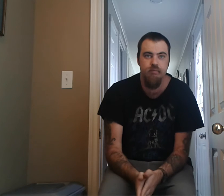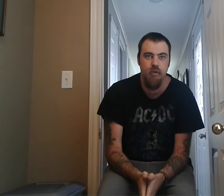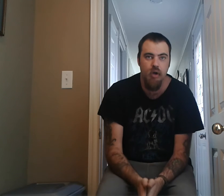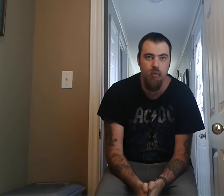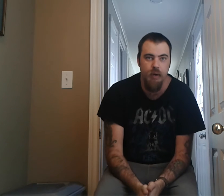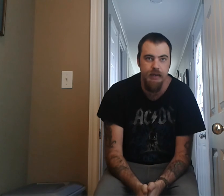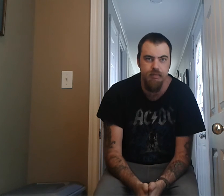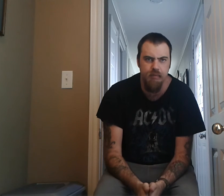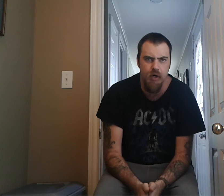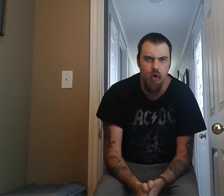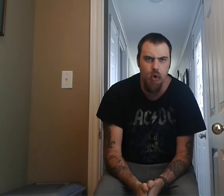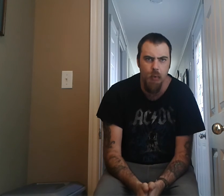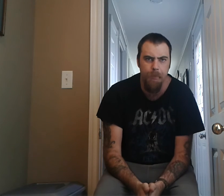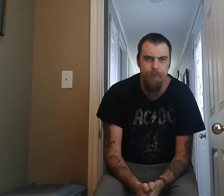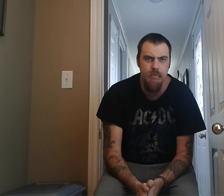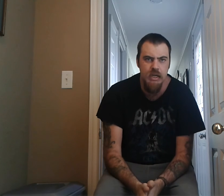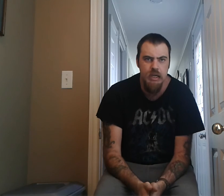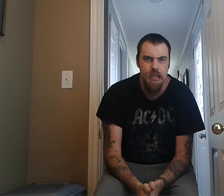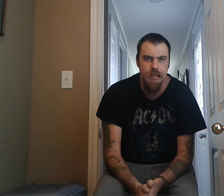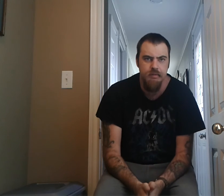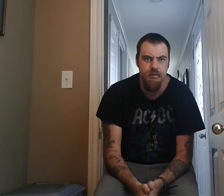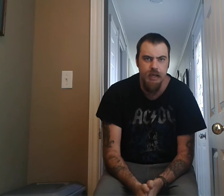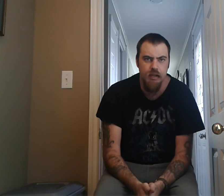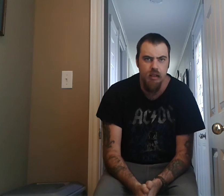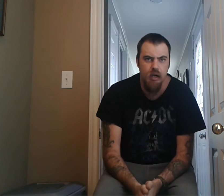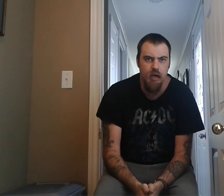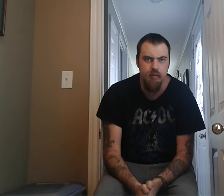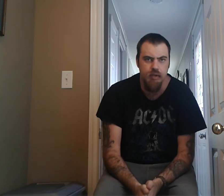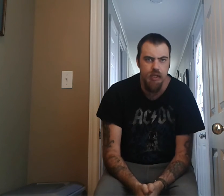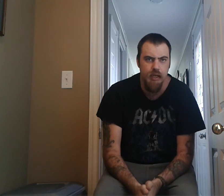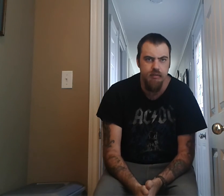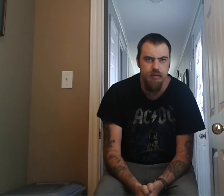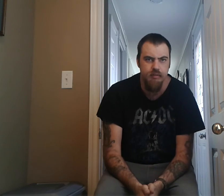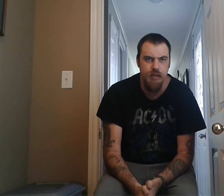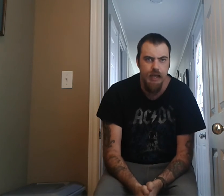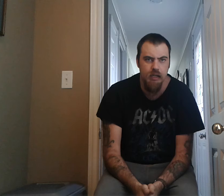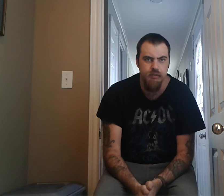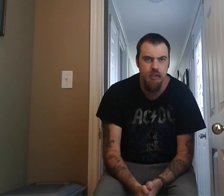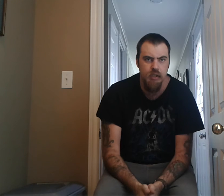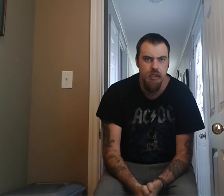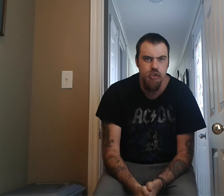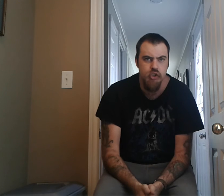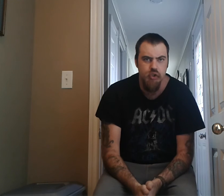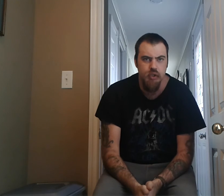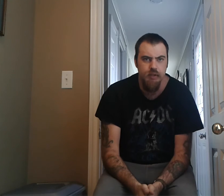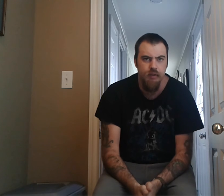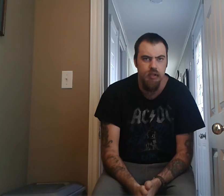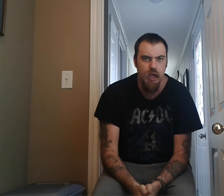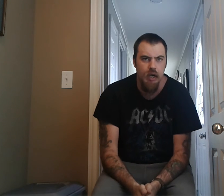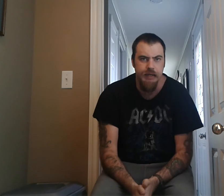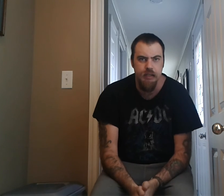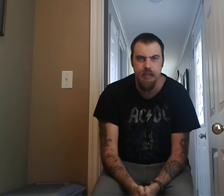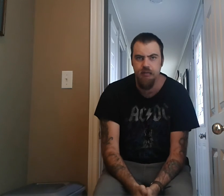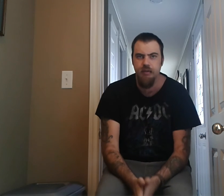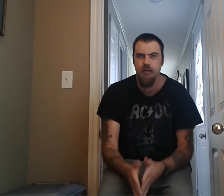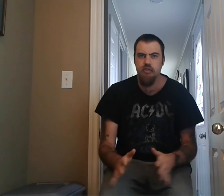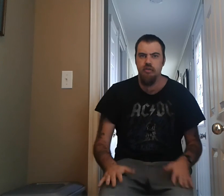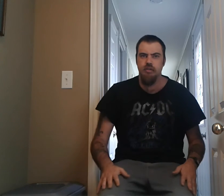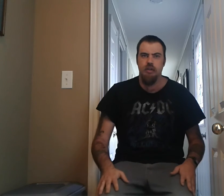Away From Home, Stay Alive, and last, it's Down to the Line. And like I said, make sure to check out the music